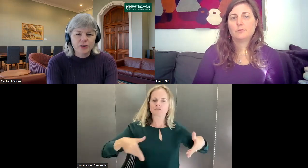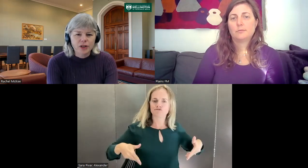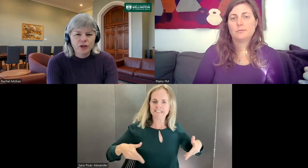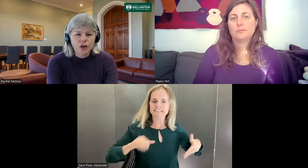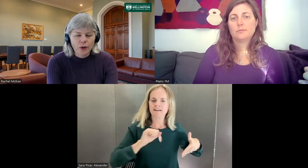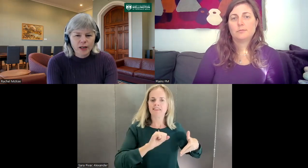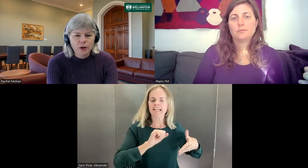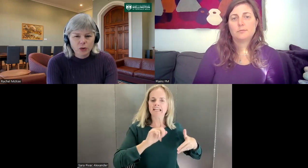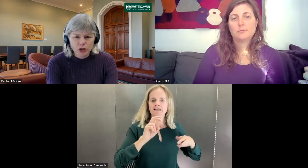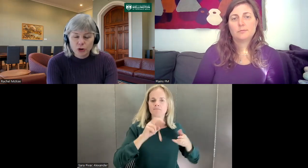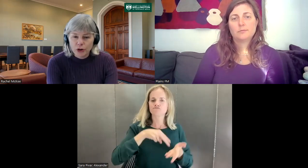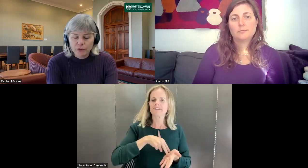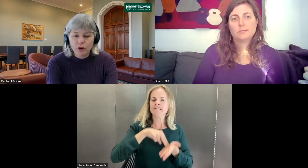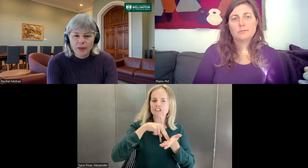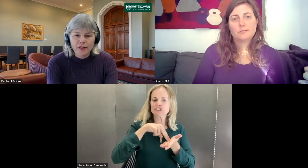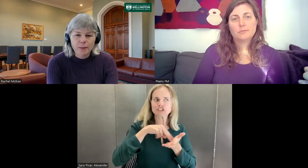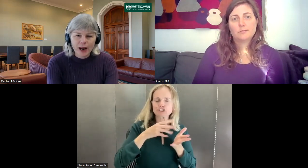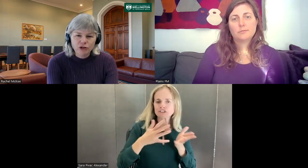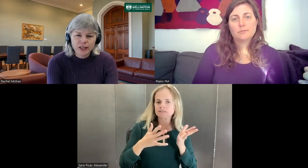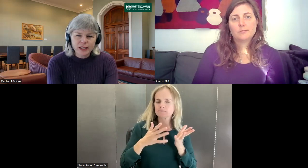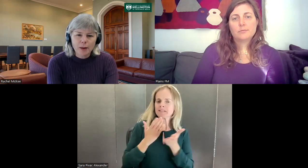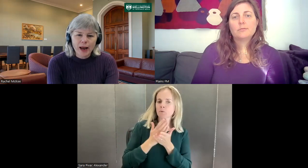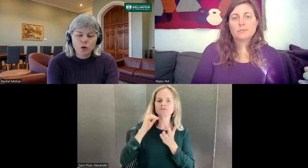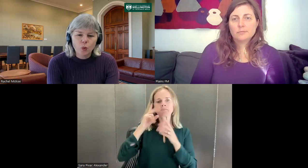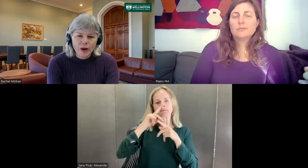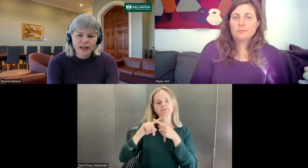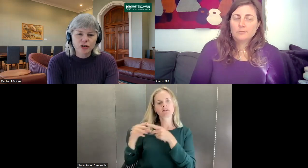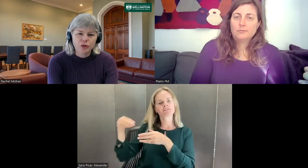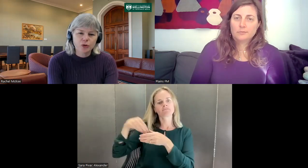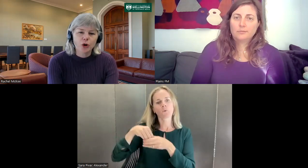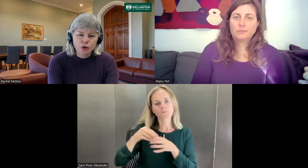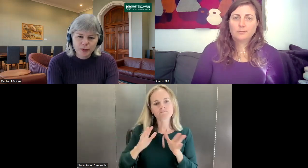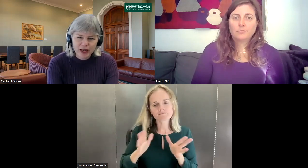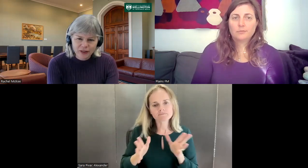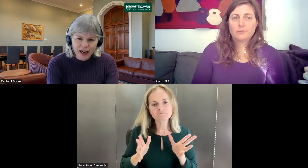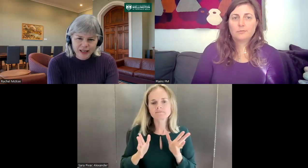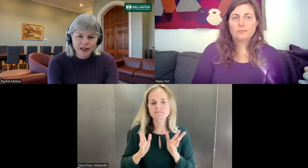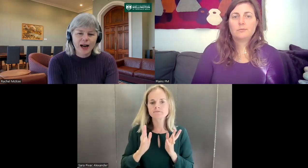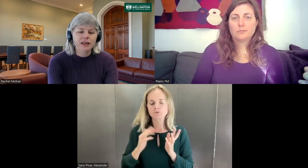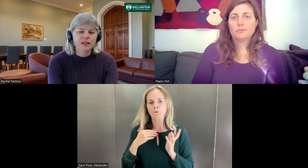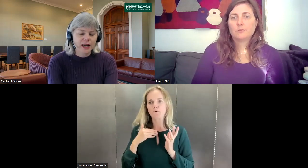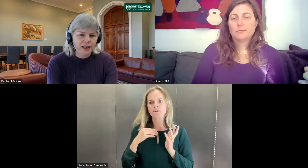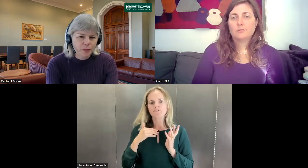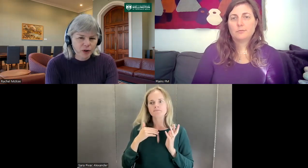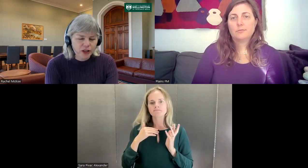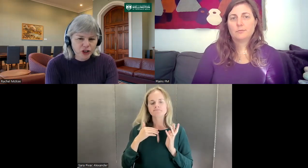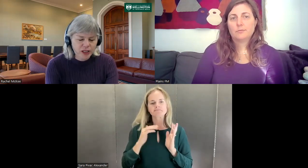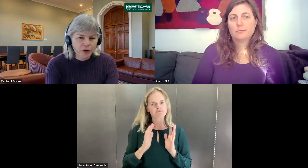knowing, also learning from their boundaries about where to, who should be advocating, understanding their privilege as hearing